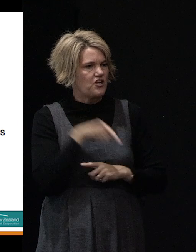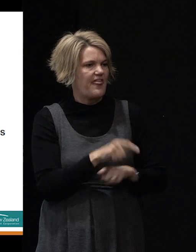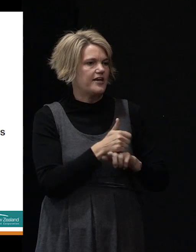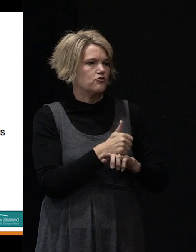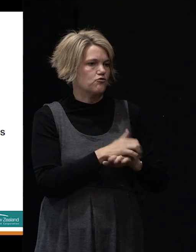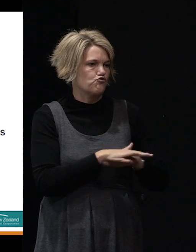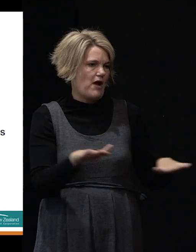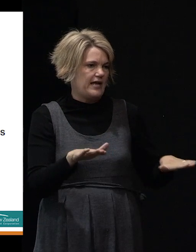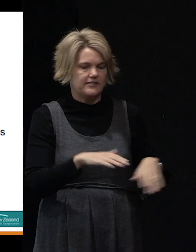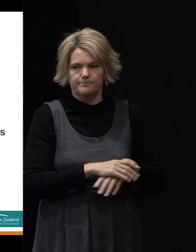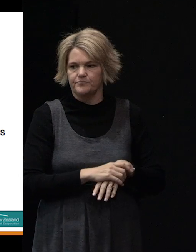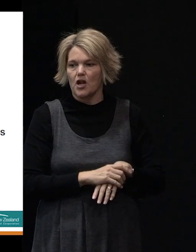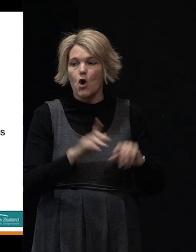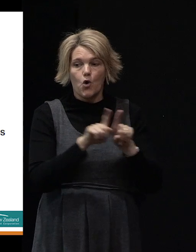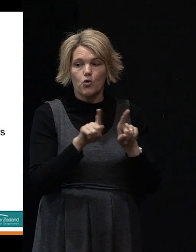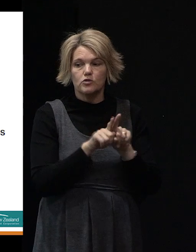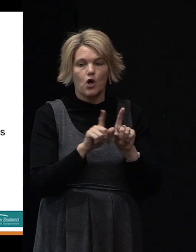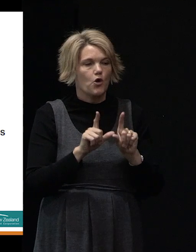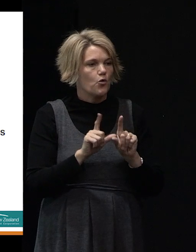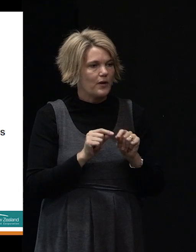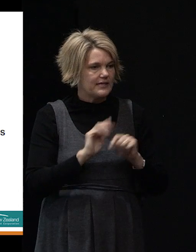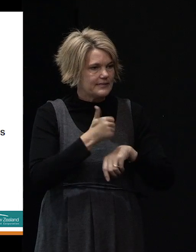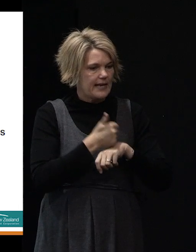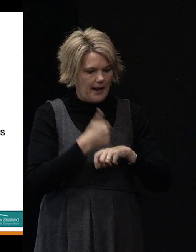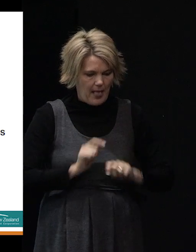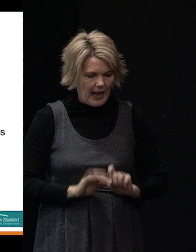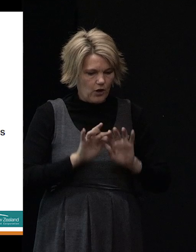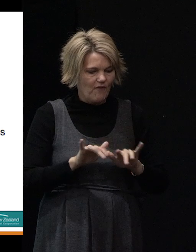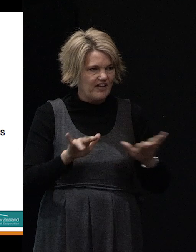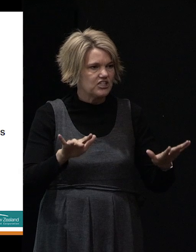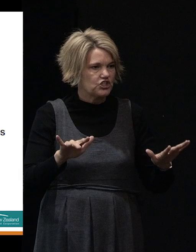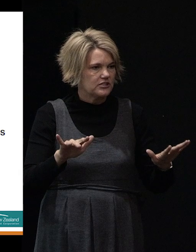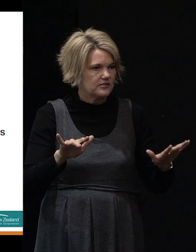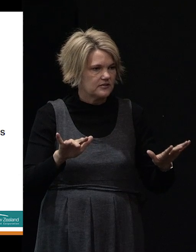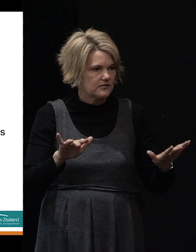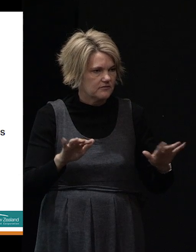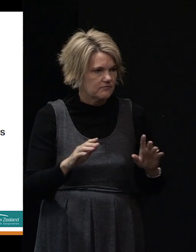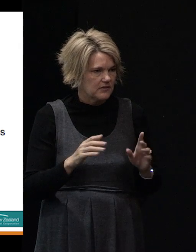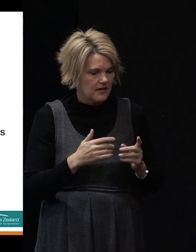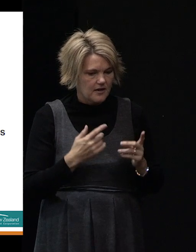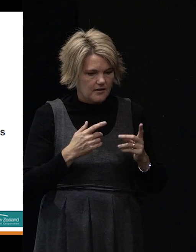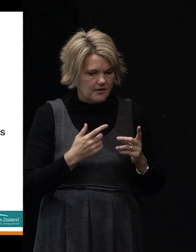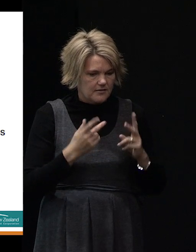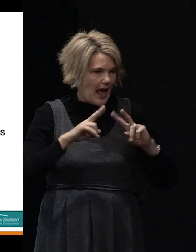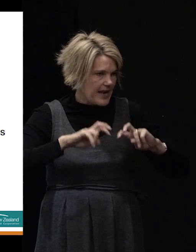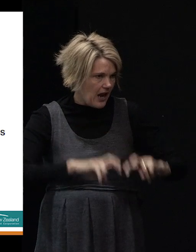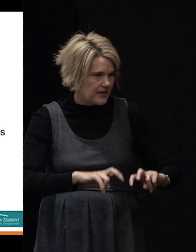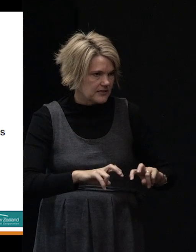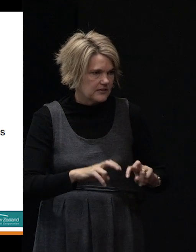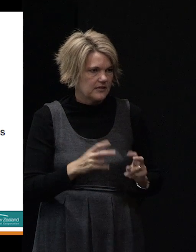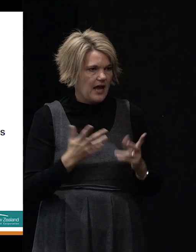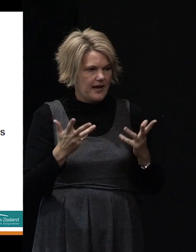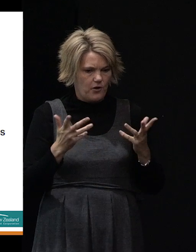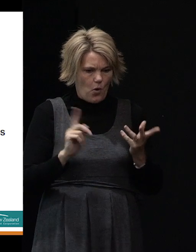information is run a liquefaction analysis and a settlement analysis. We look at what's the bearing capacity for foundations.